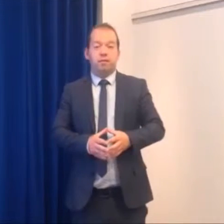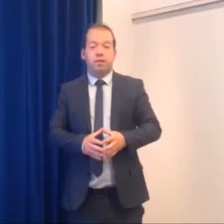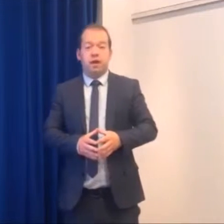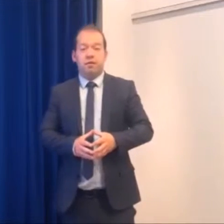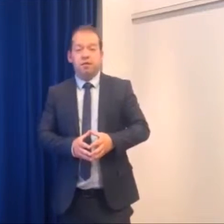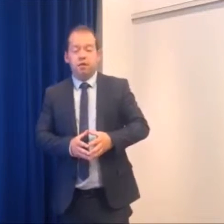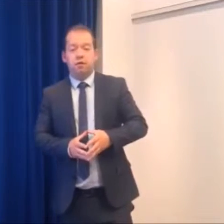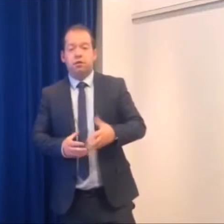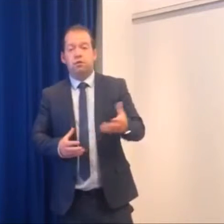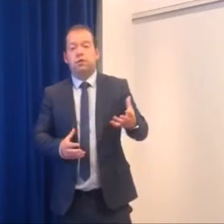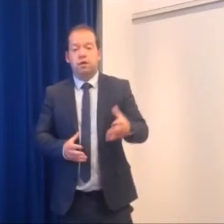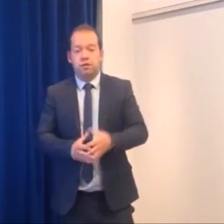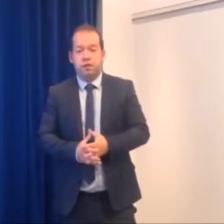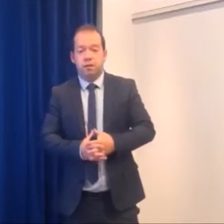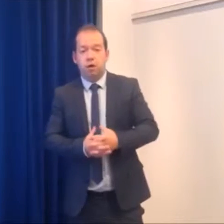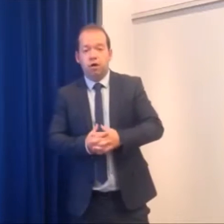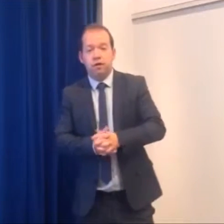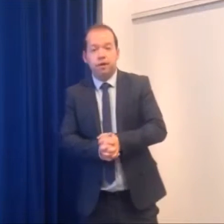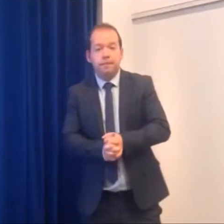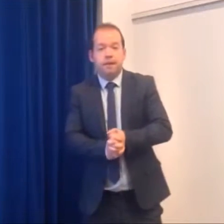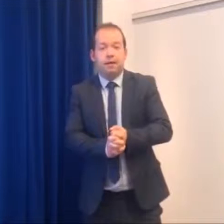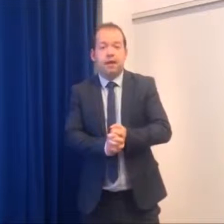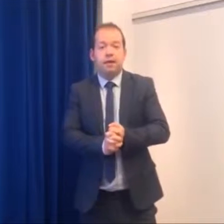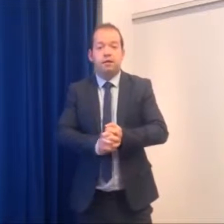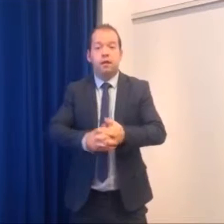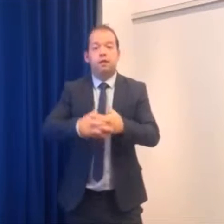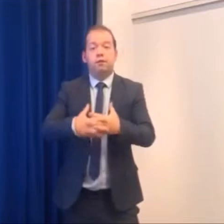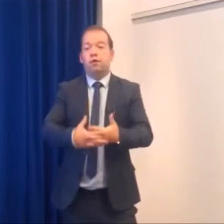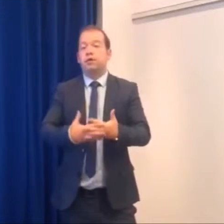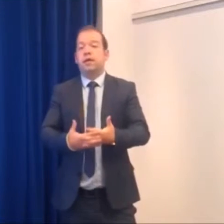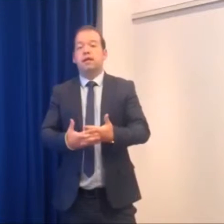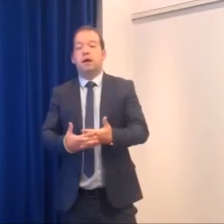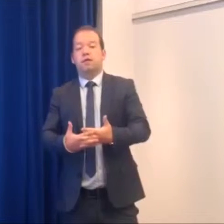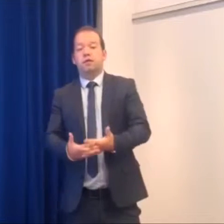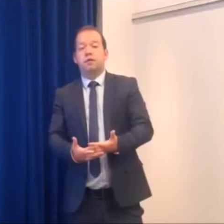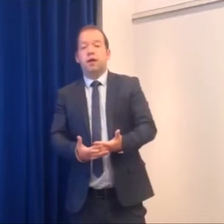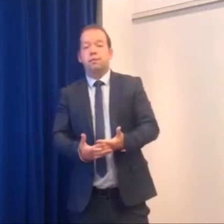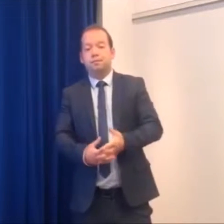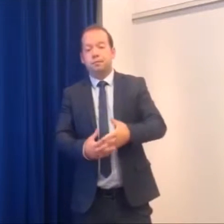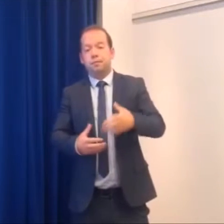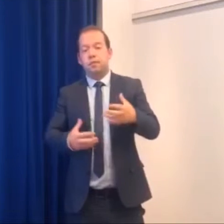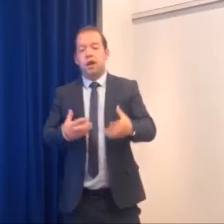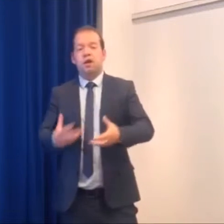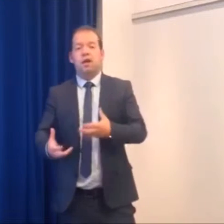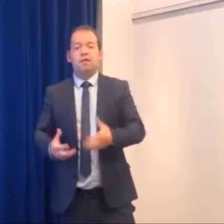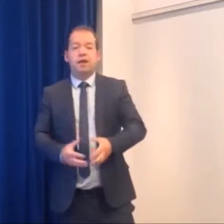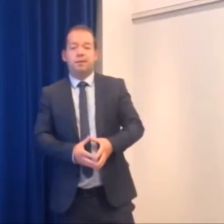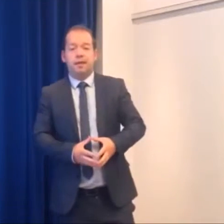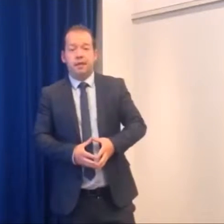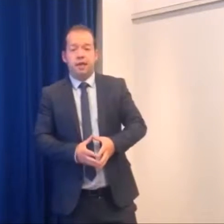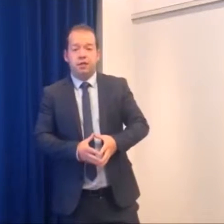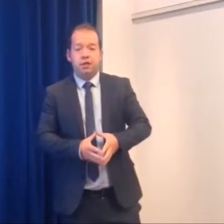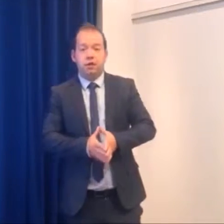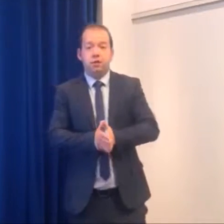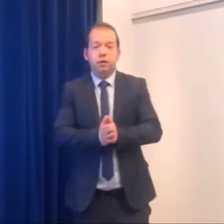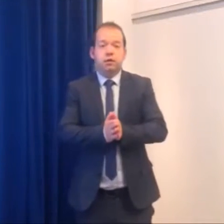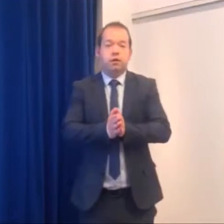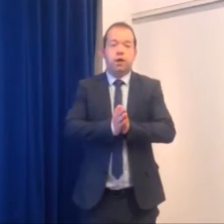you start which is obviously important and then the the first day in the office as well I'm going to have an expectation you know so